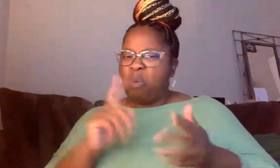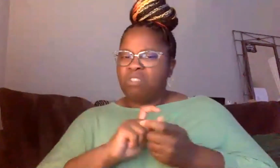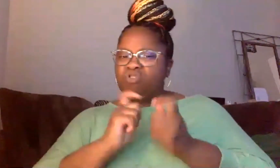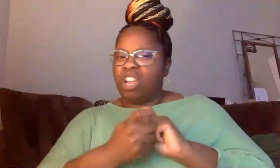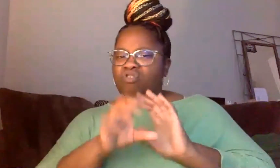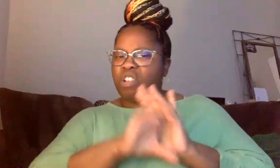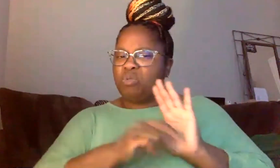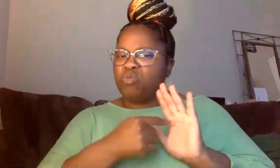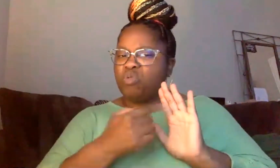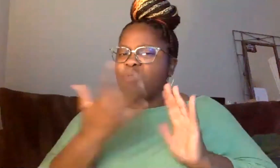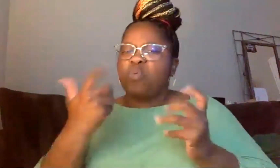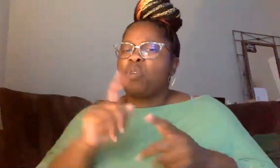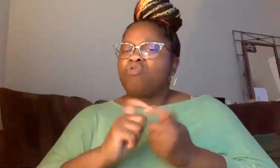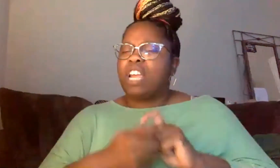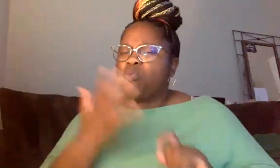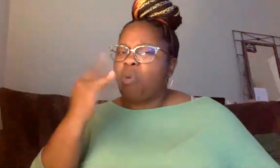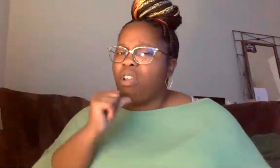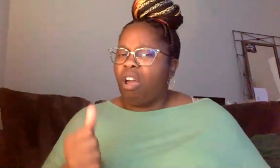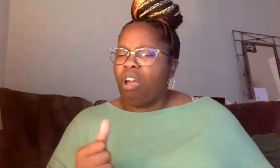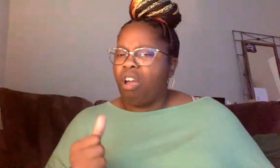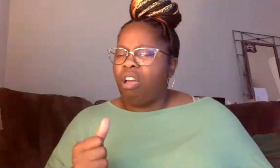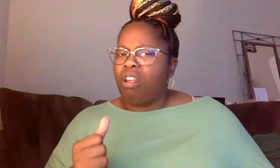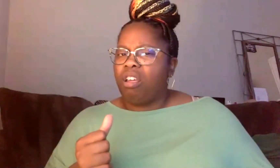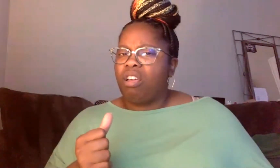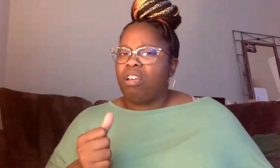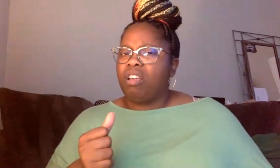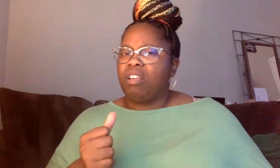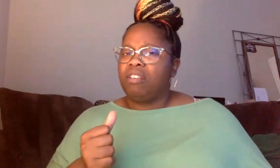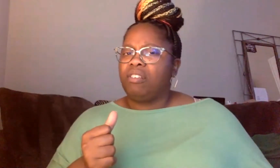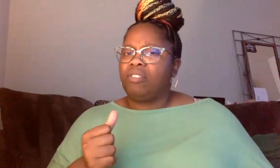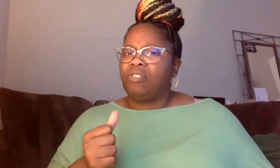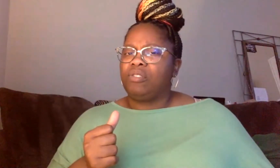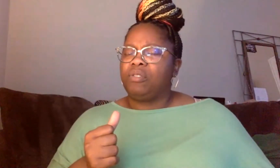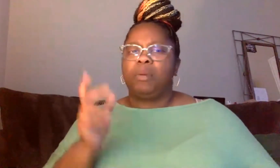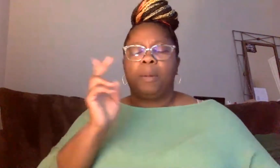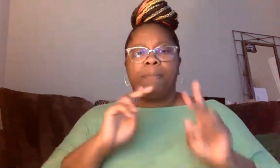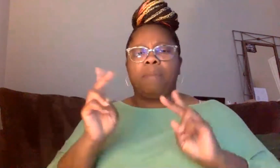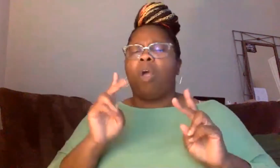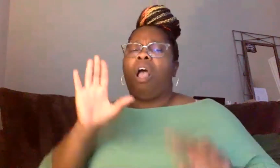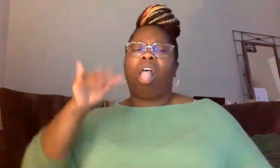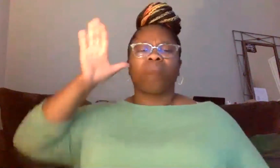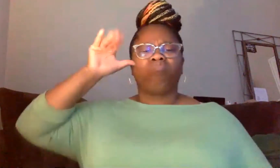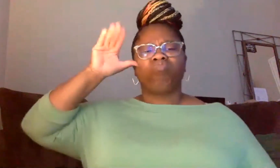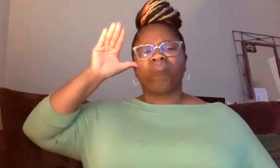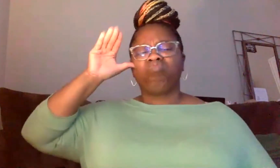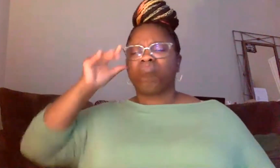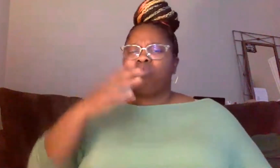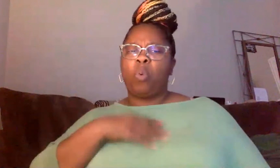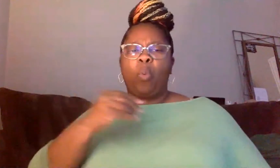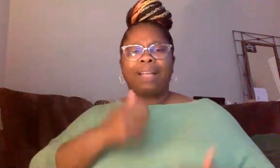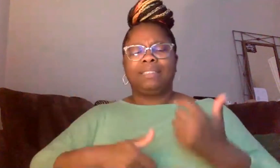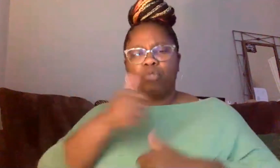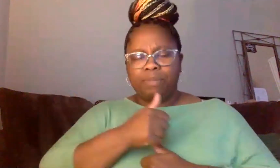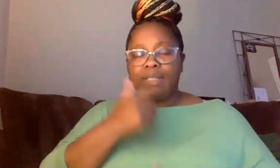that's when we really have to think, even though most of us don't have to think they're so caught up in not changing it because of white supremacy, because they know